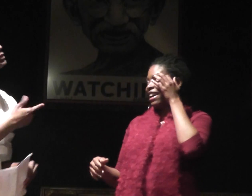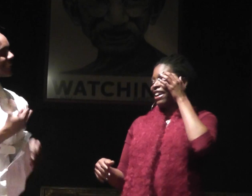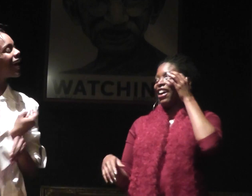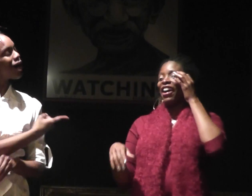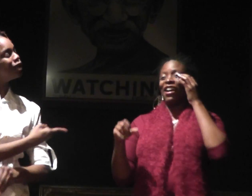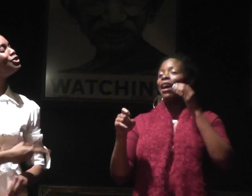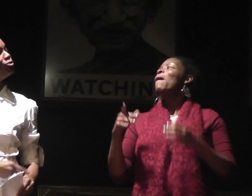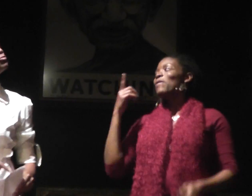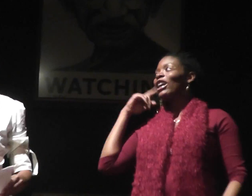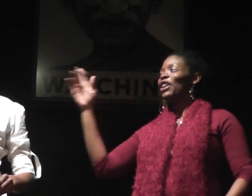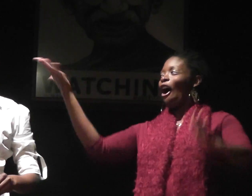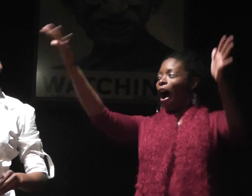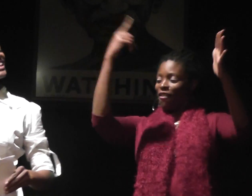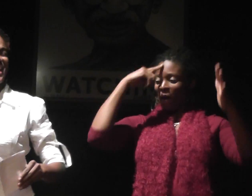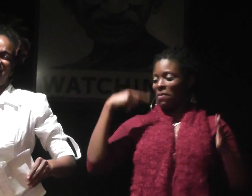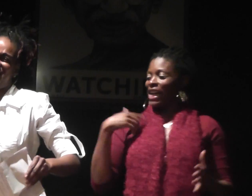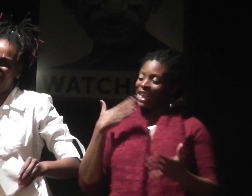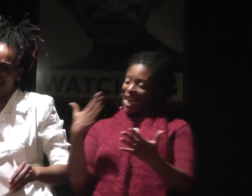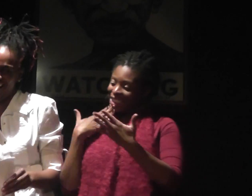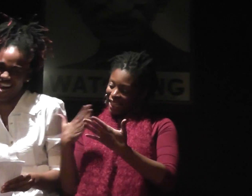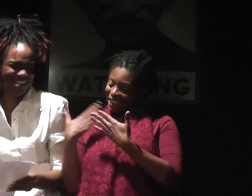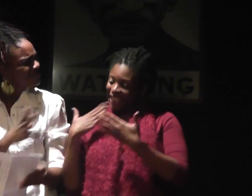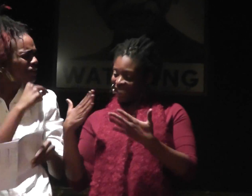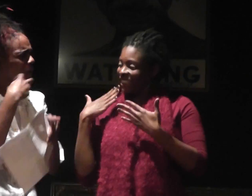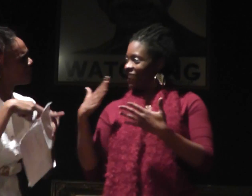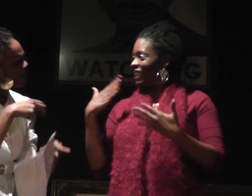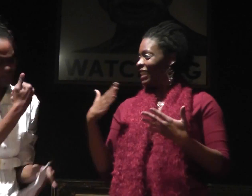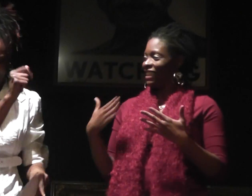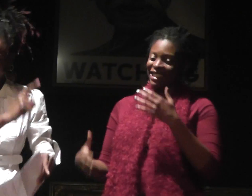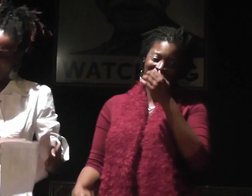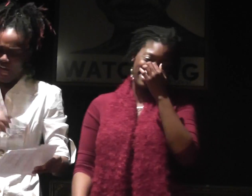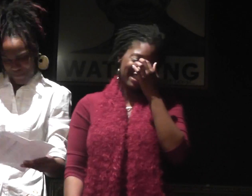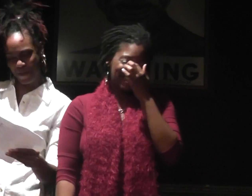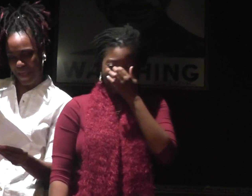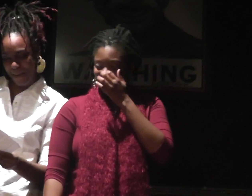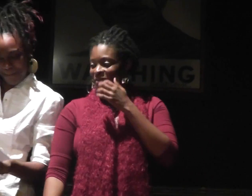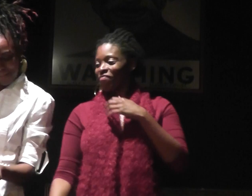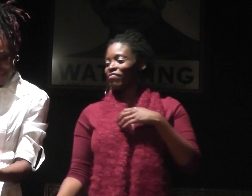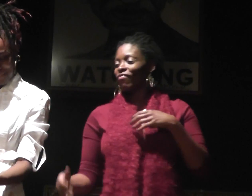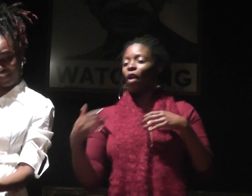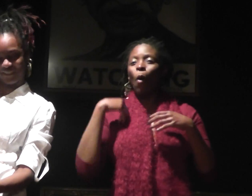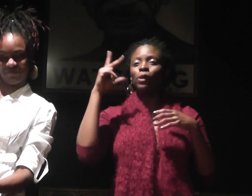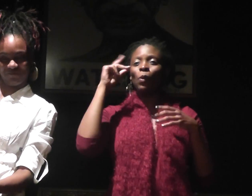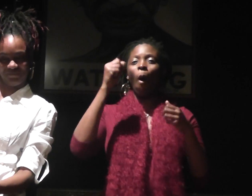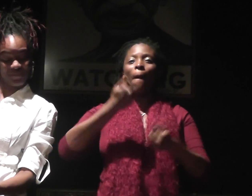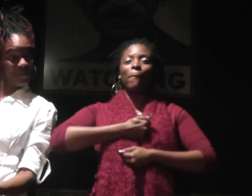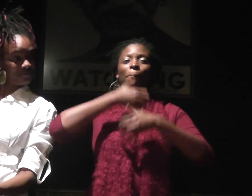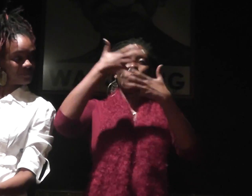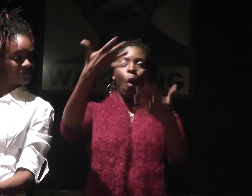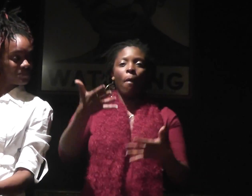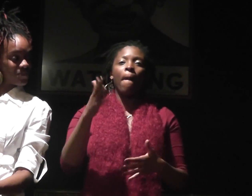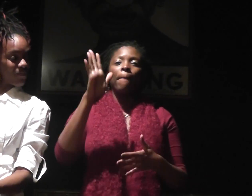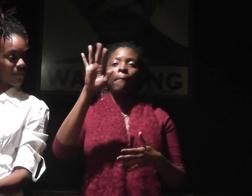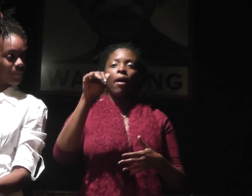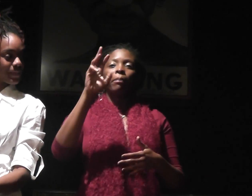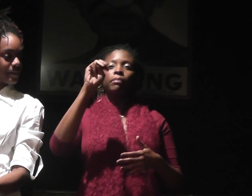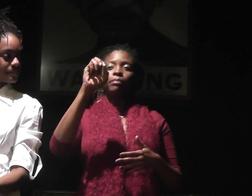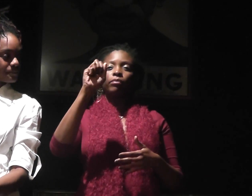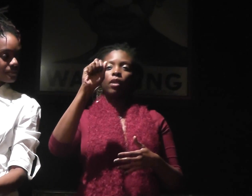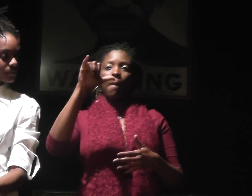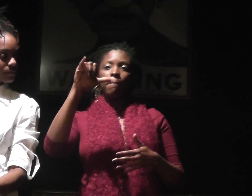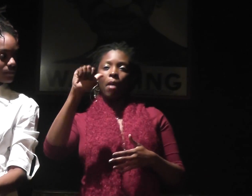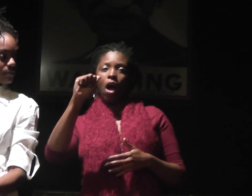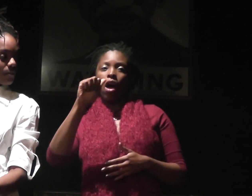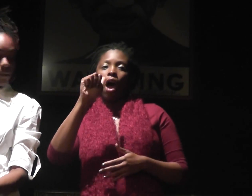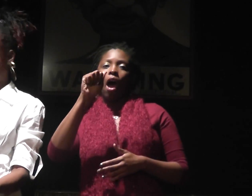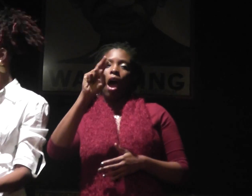They love you. They love you. Alright, thank you. Thank you for that. I appreciate that. I'm going to do a poem